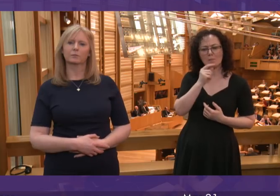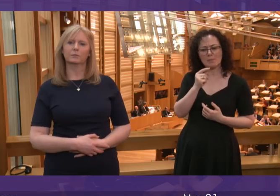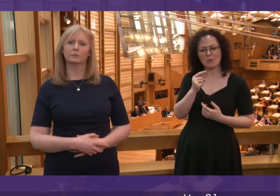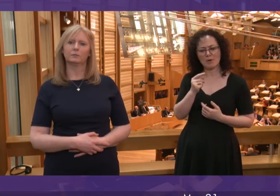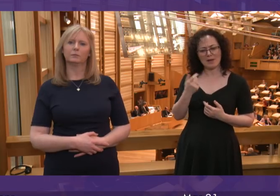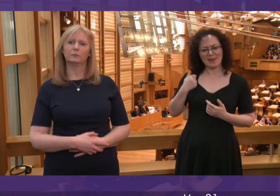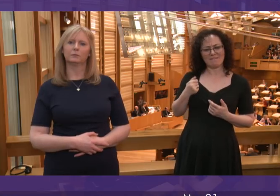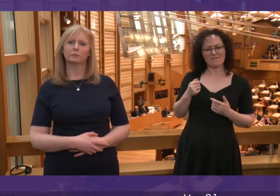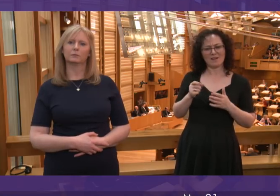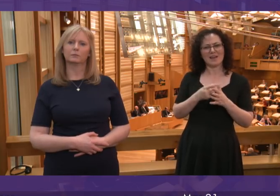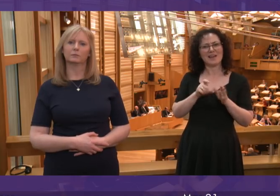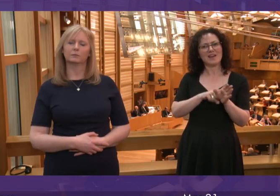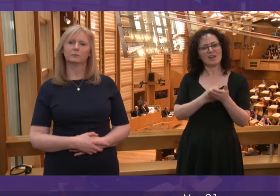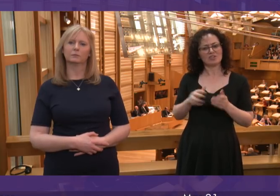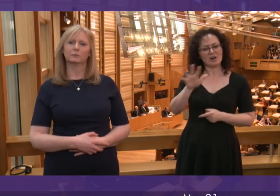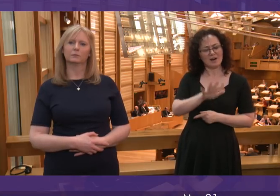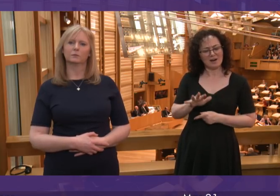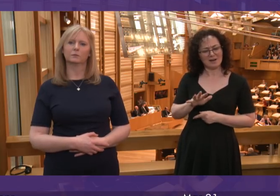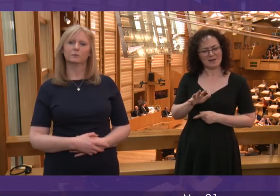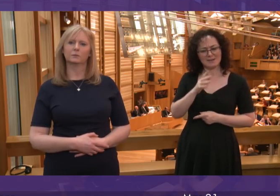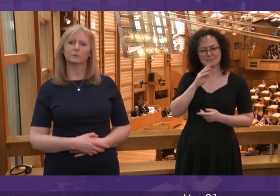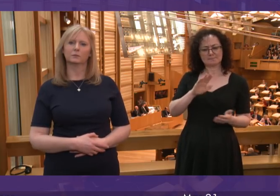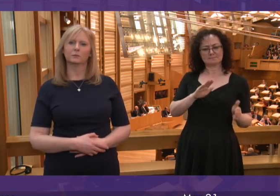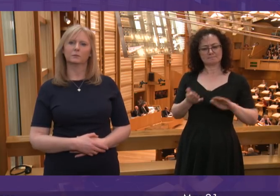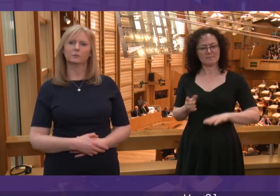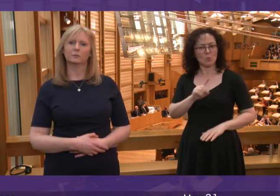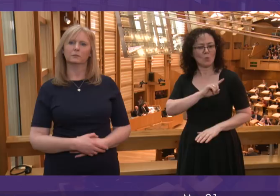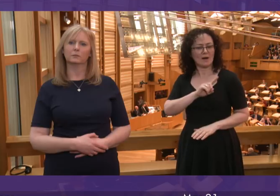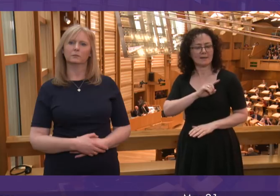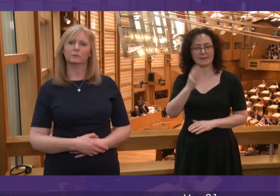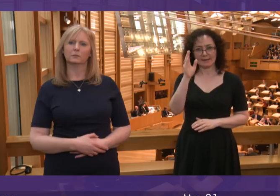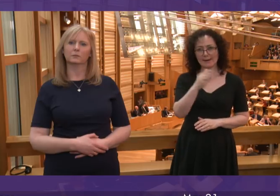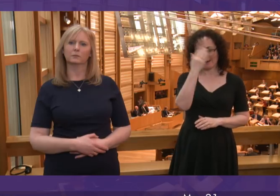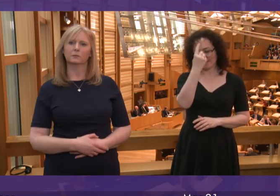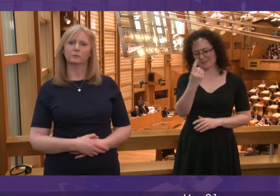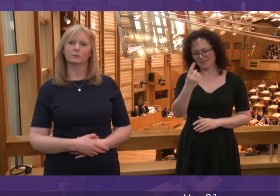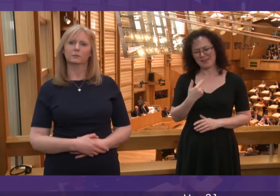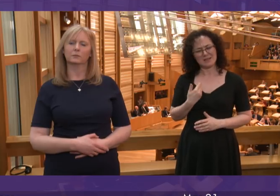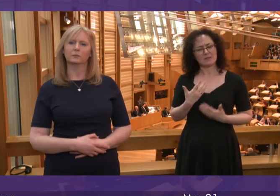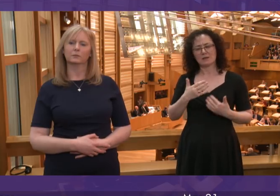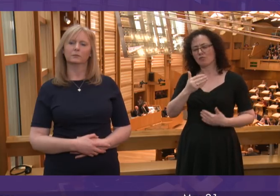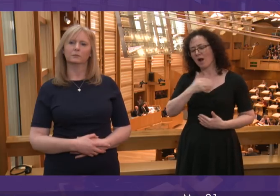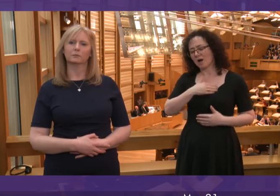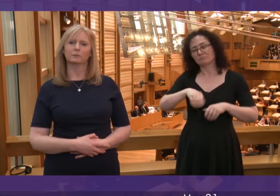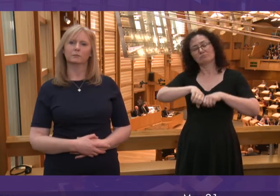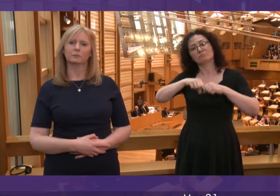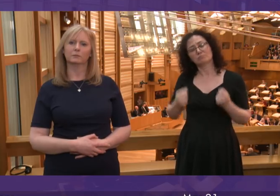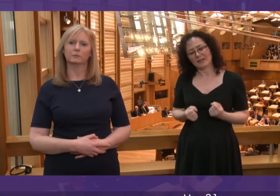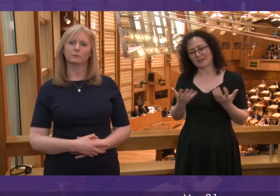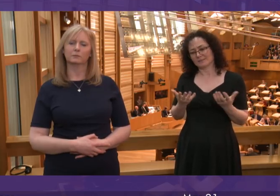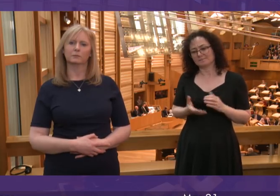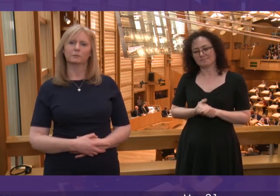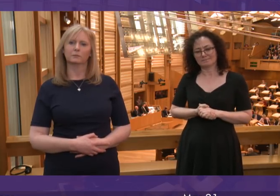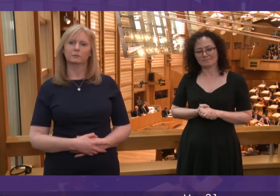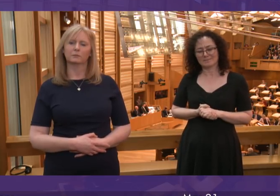lives as a result of suicide. Clearly, this is heartbreaking for the family and friends involved. But would the First Minister be able to offer some